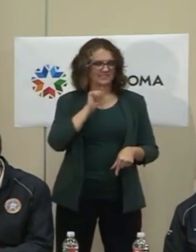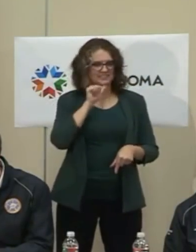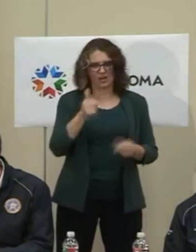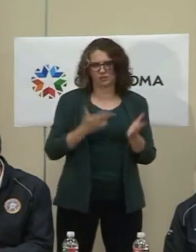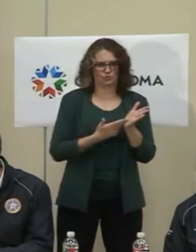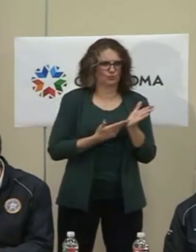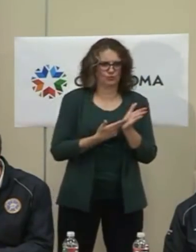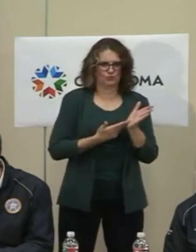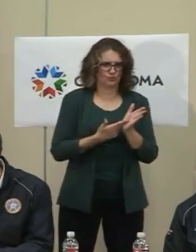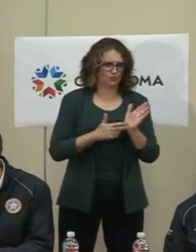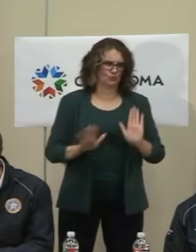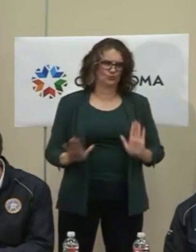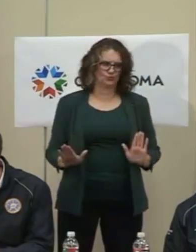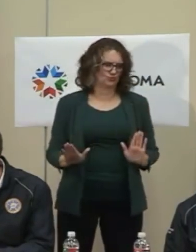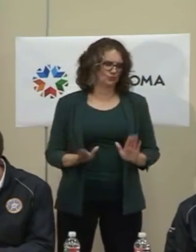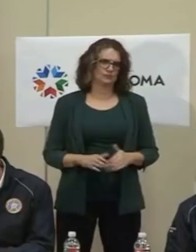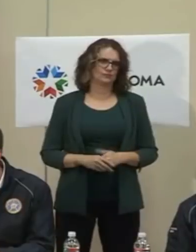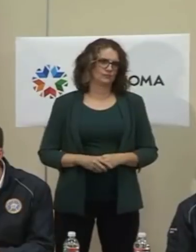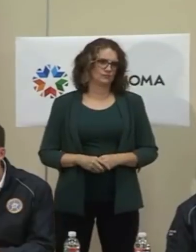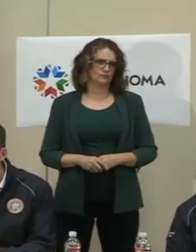asked that question.